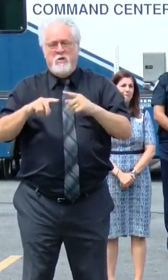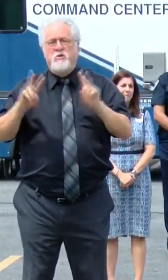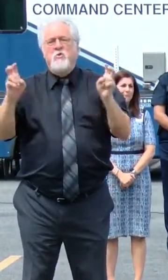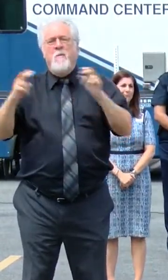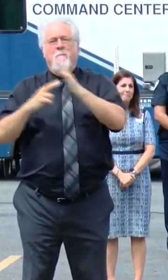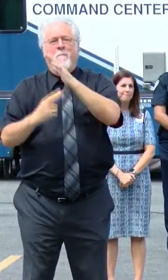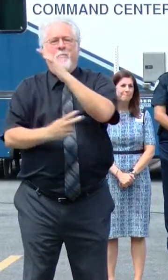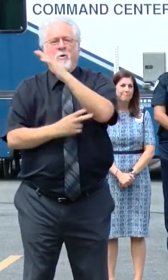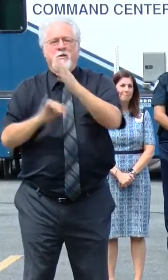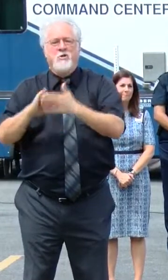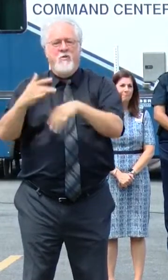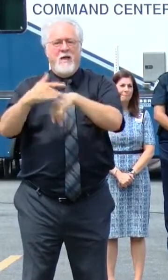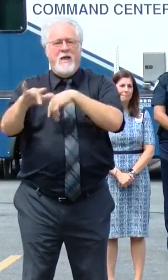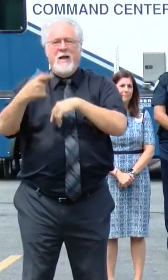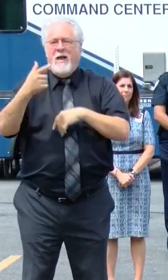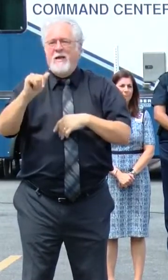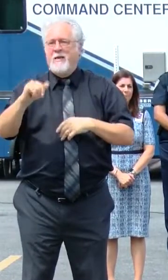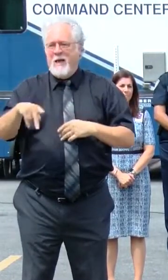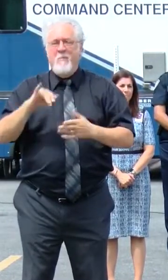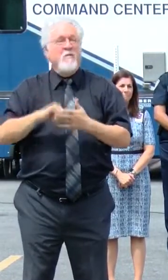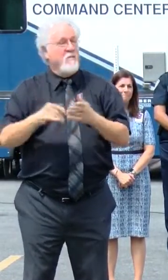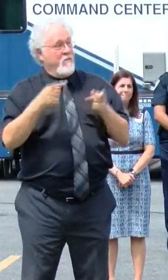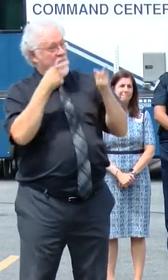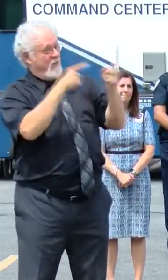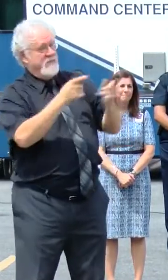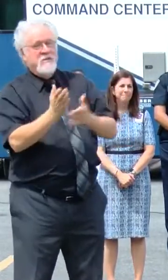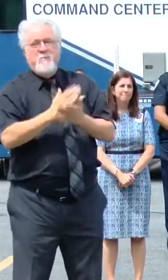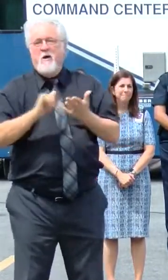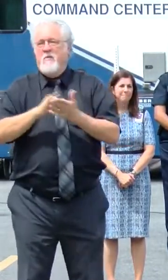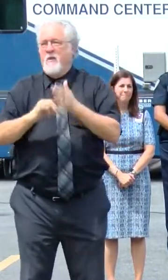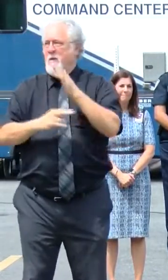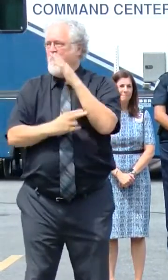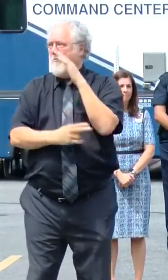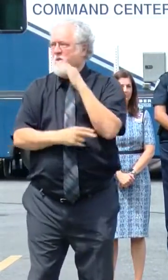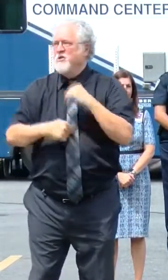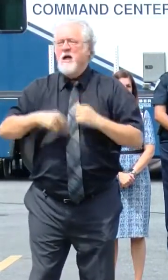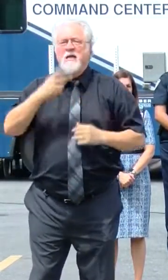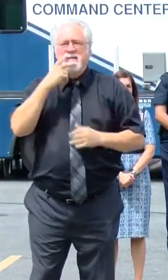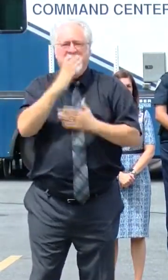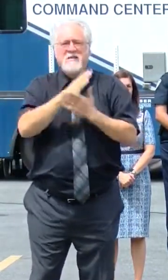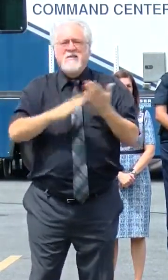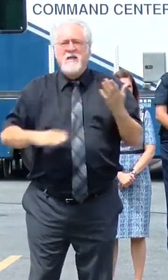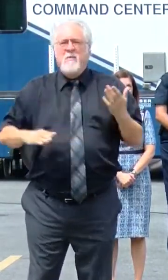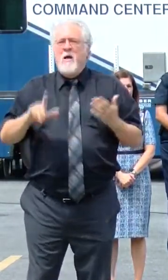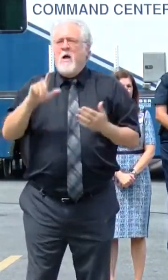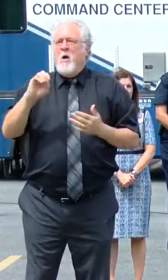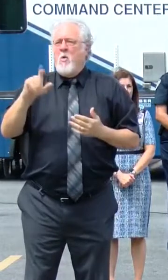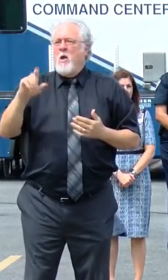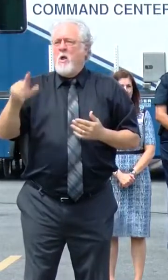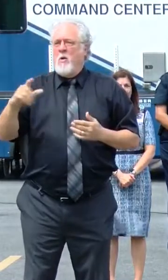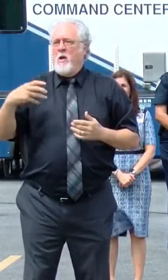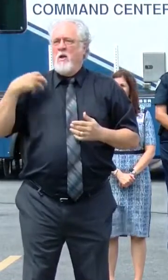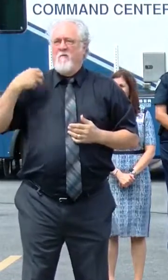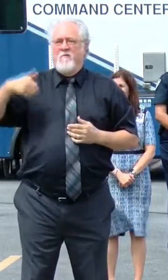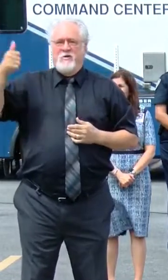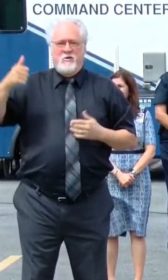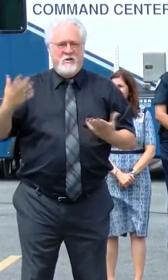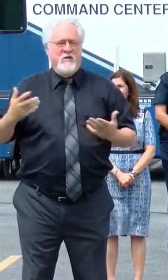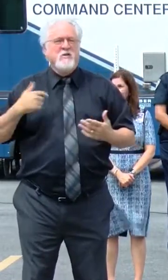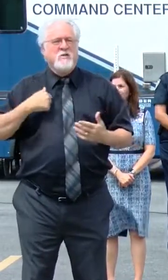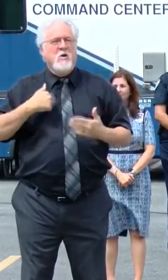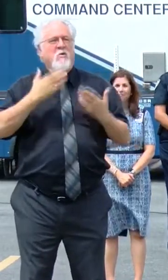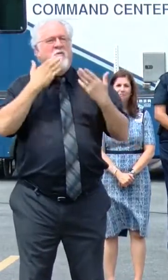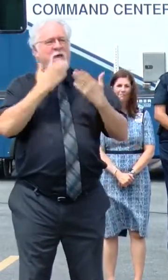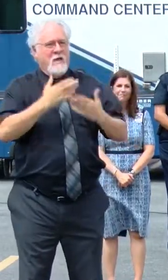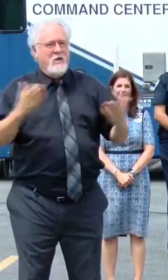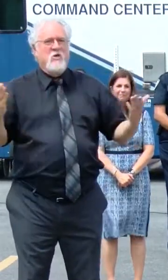that gap. And I believe this is a part of that bridge. And I see some of the Lake officials as well. So I want to